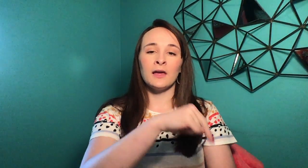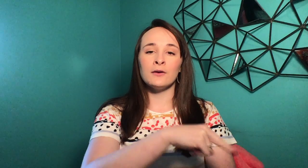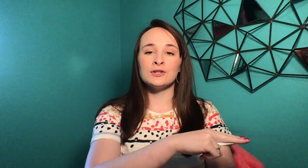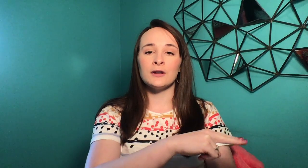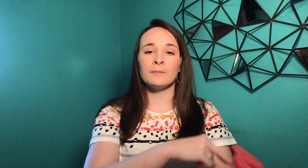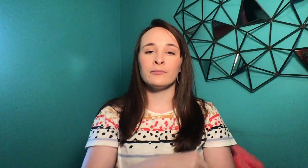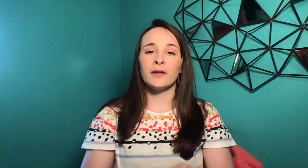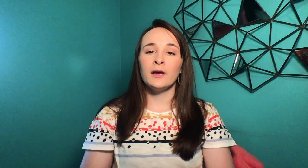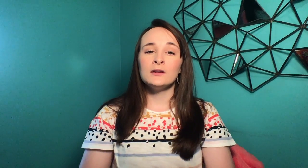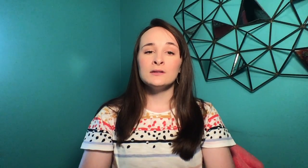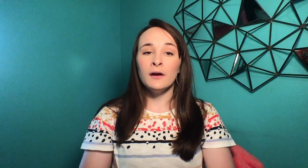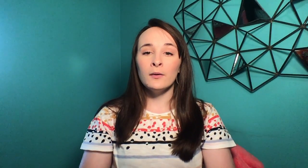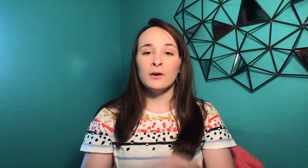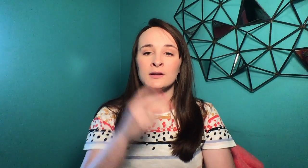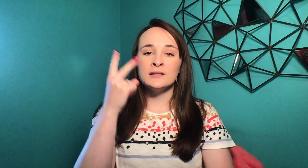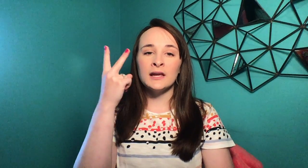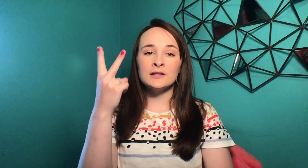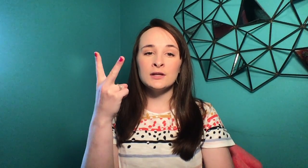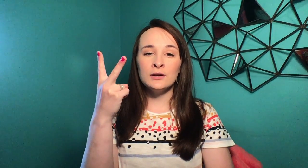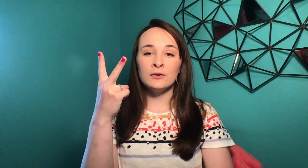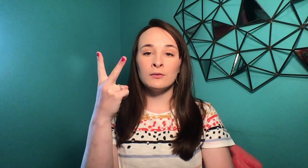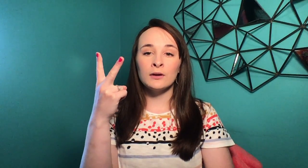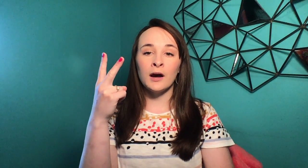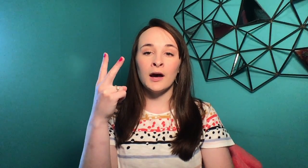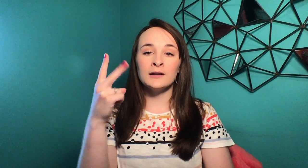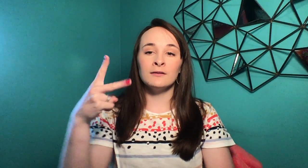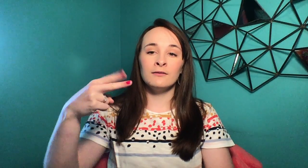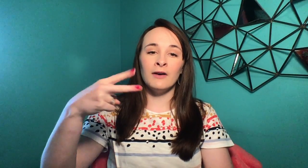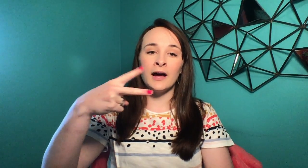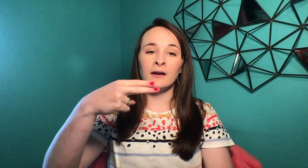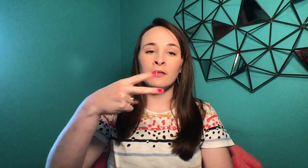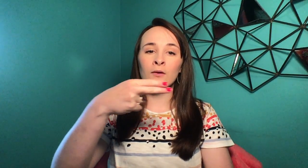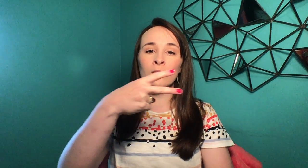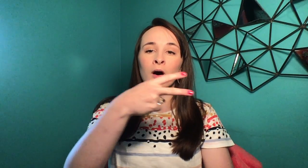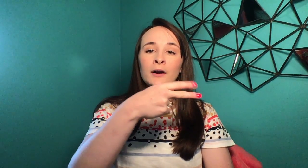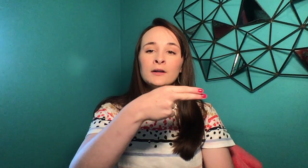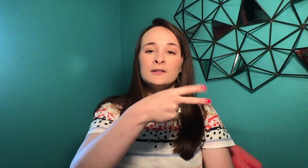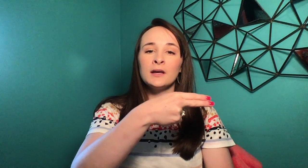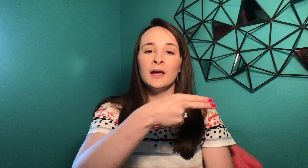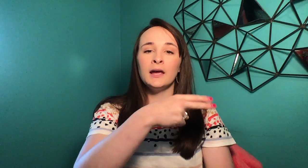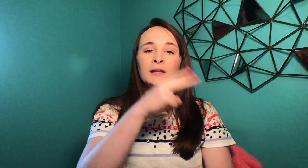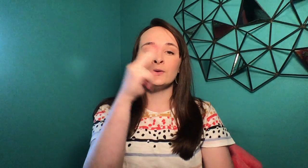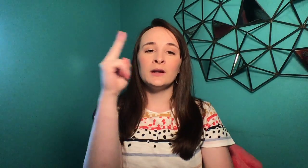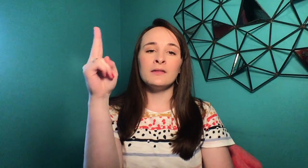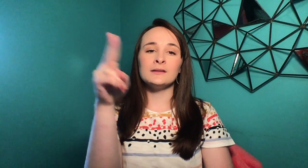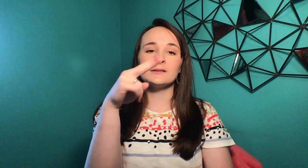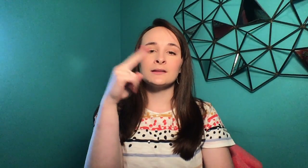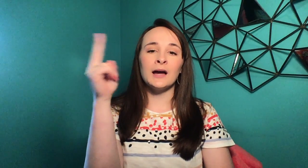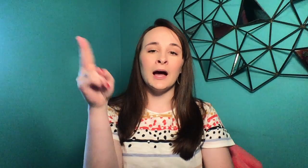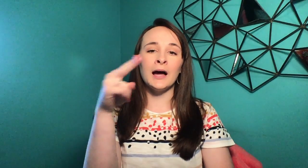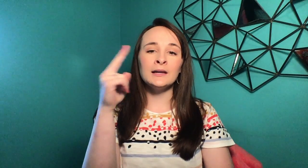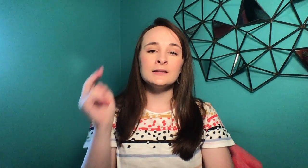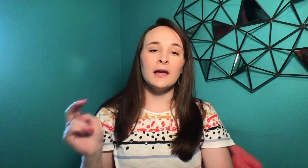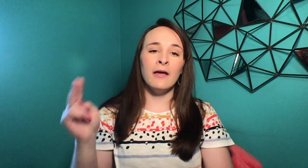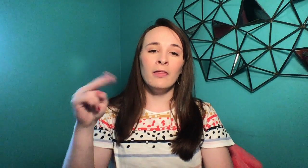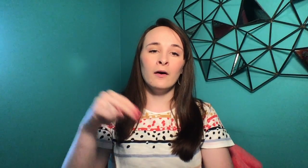ocean. So on day two, God divided the waters, and he created the skies and the